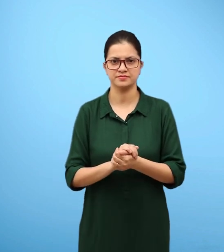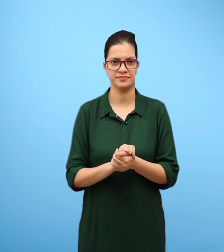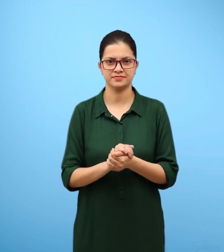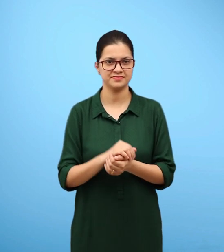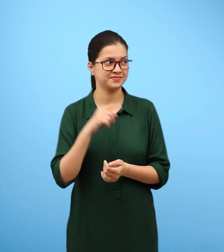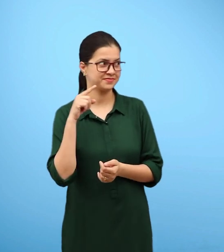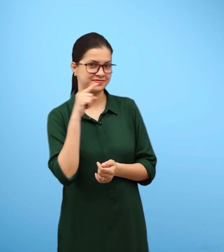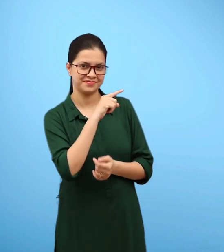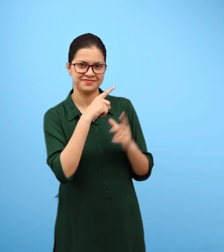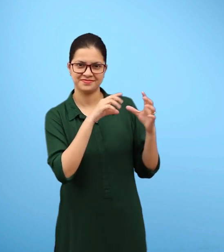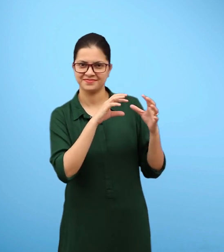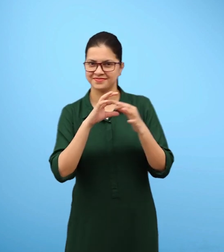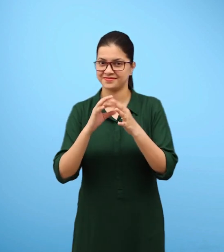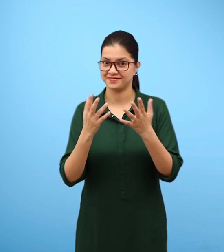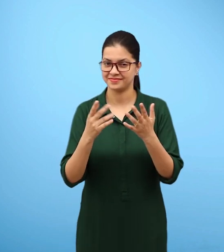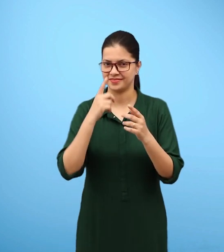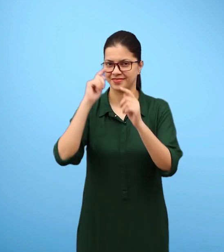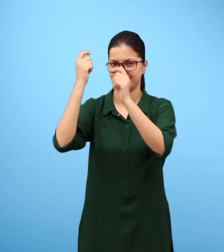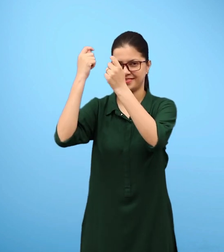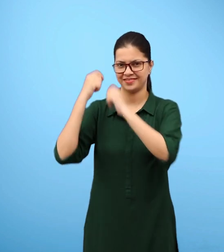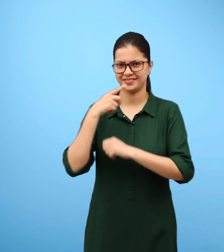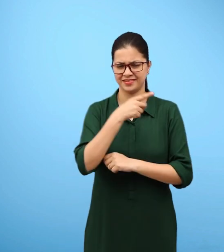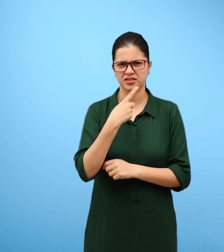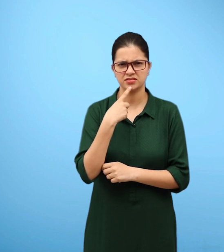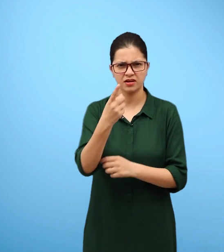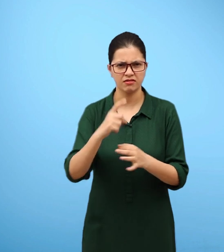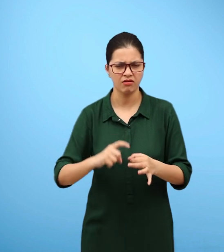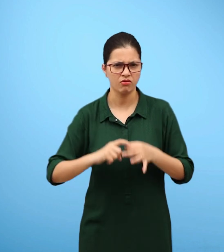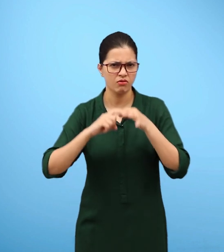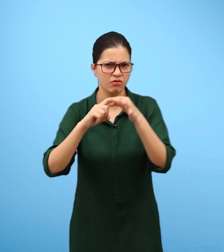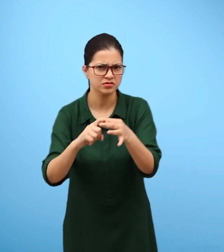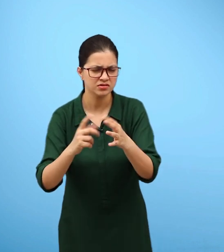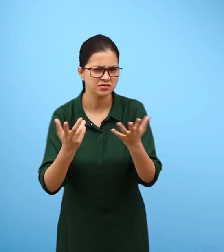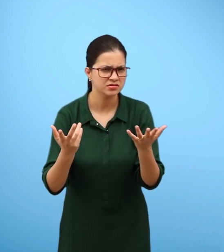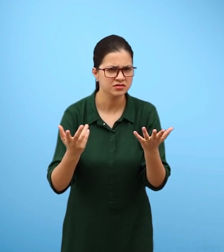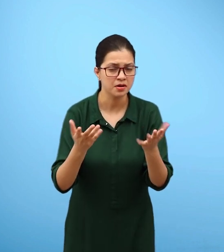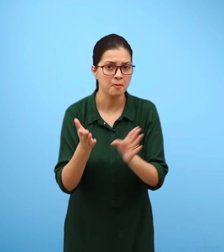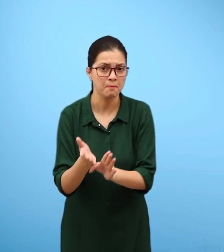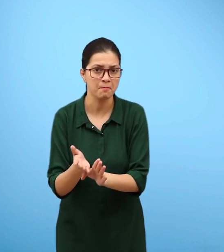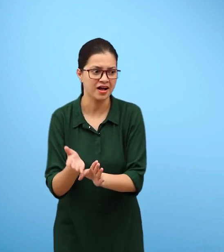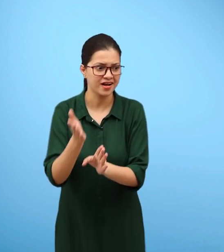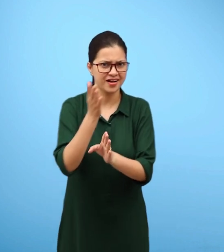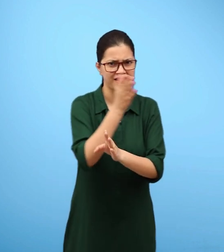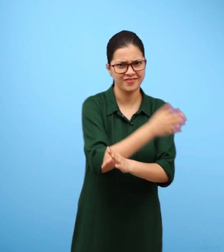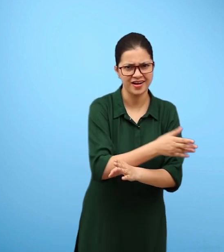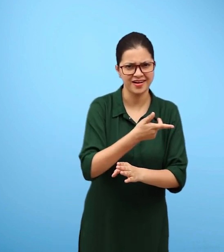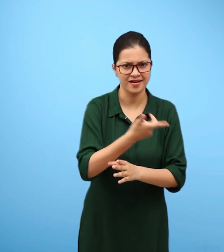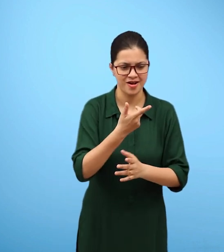Here is a question from Paheli. Will the tiny air bubbles seen before the water actually boils